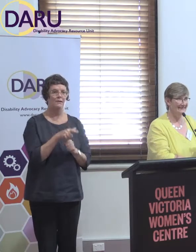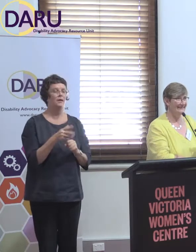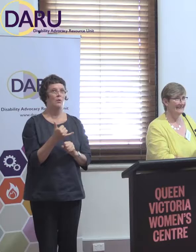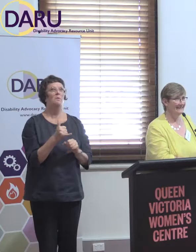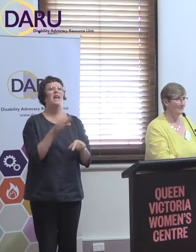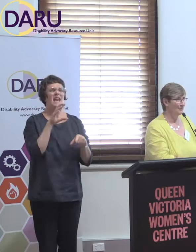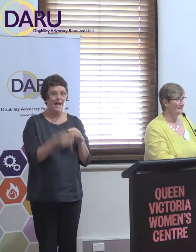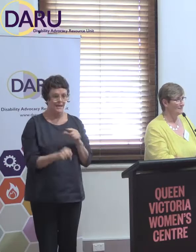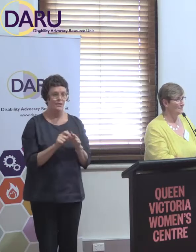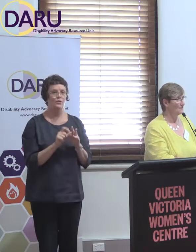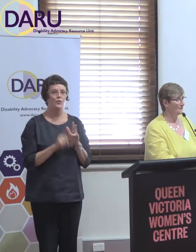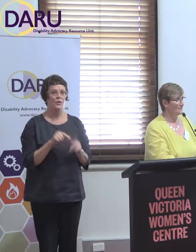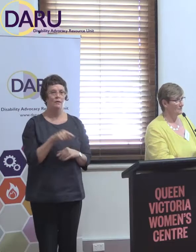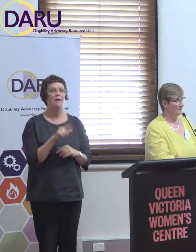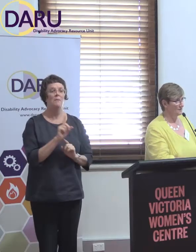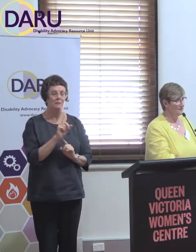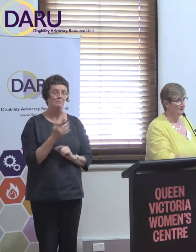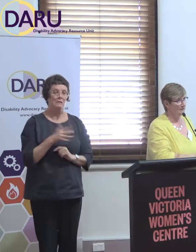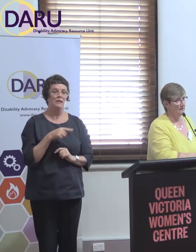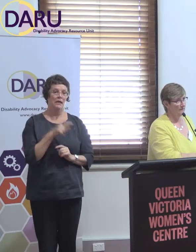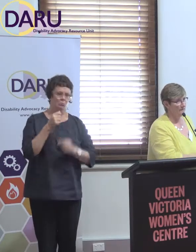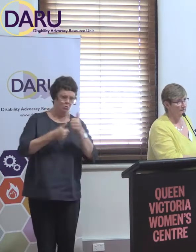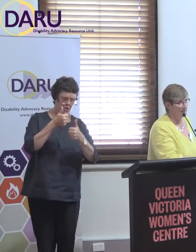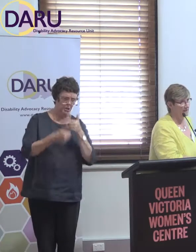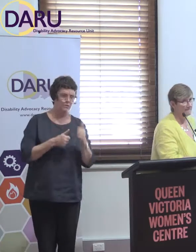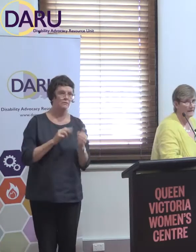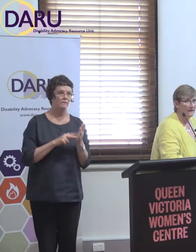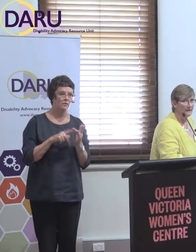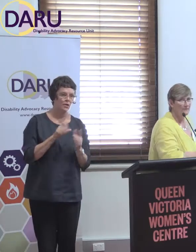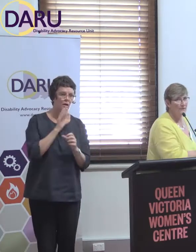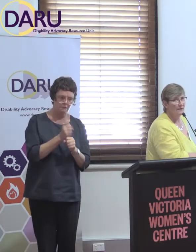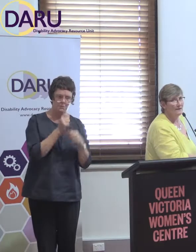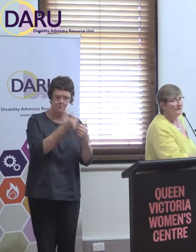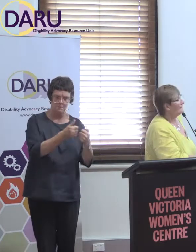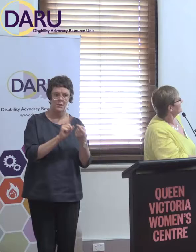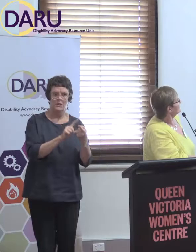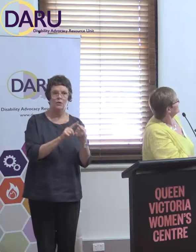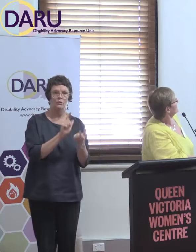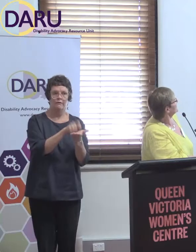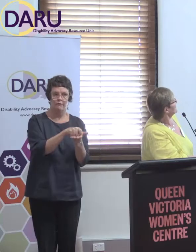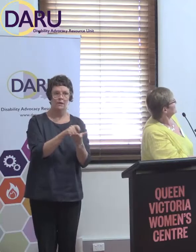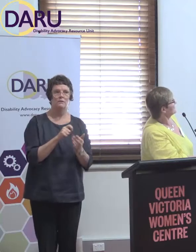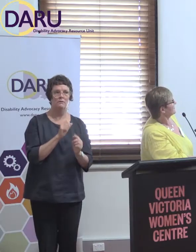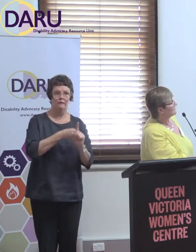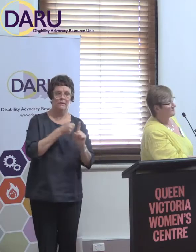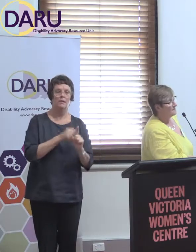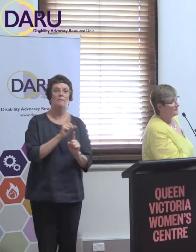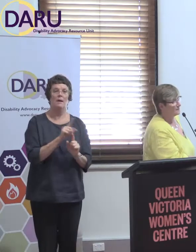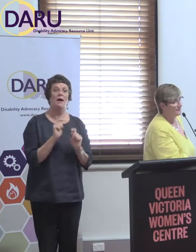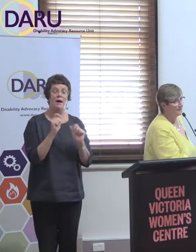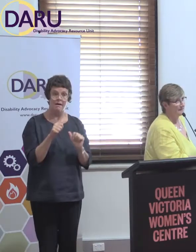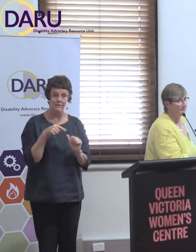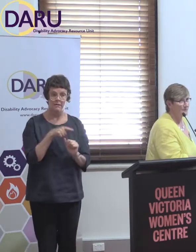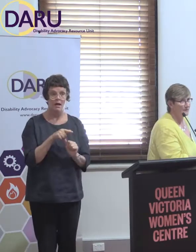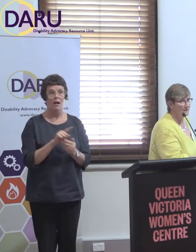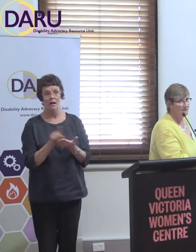but he did. He praised the Victorian government for continuing to fund advocacy. However, not long after that, I discovered to my